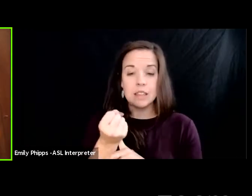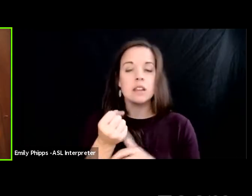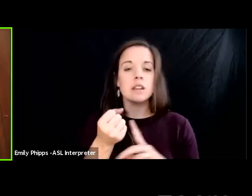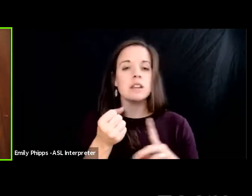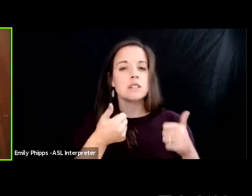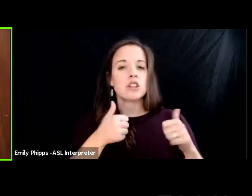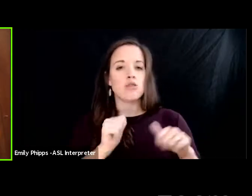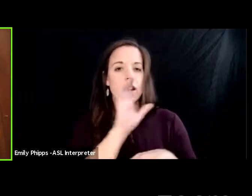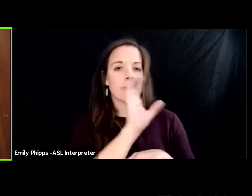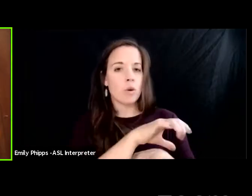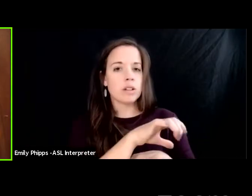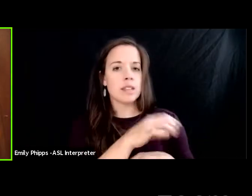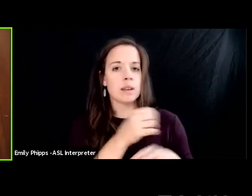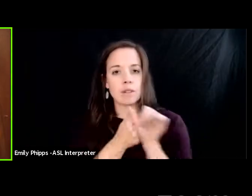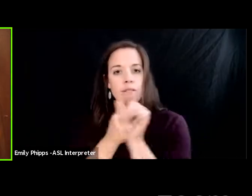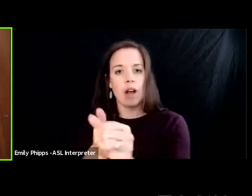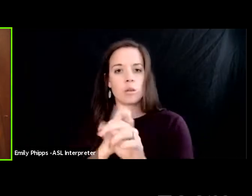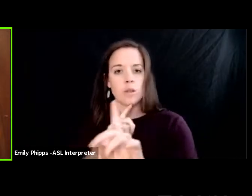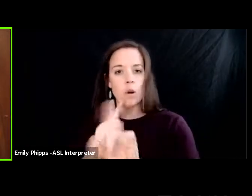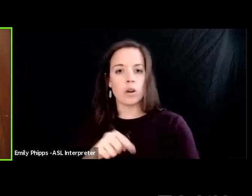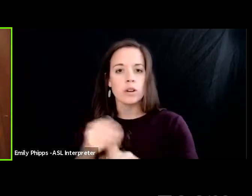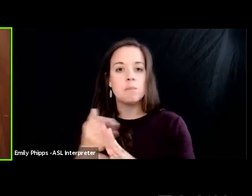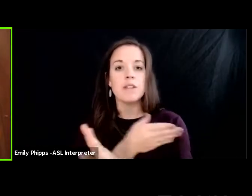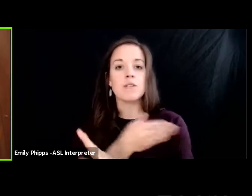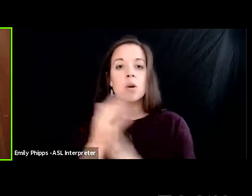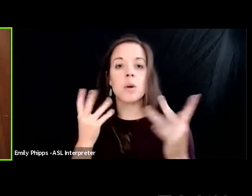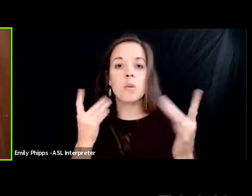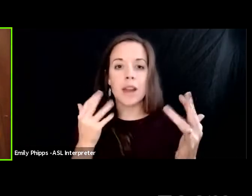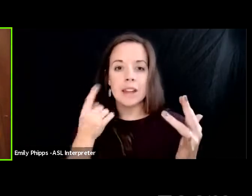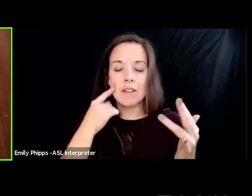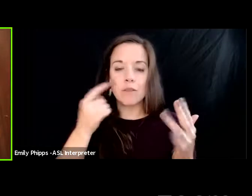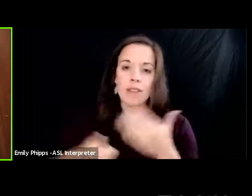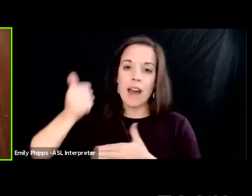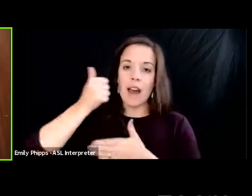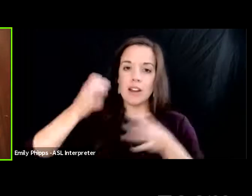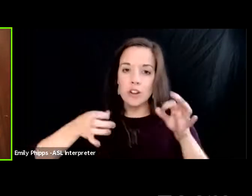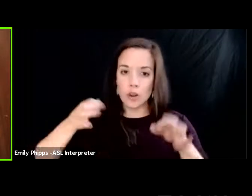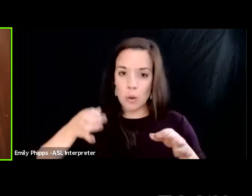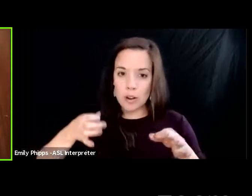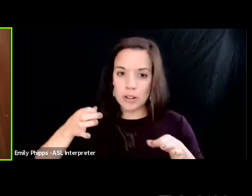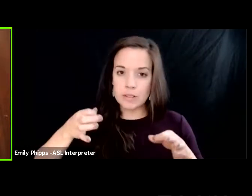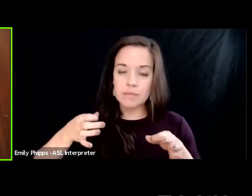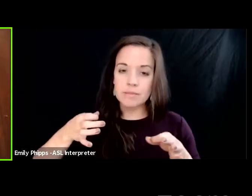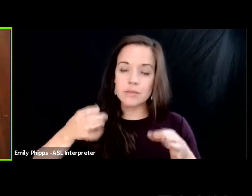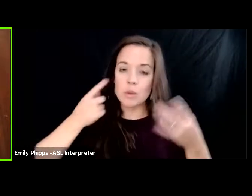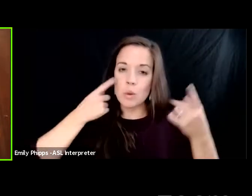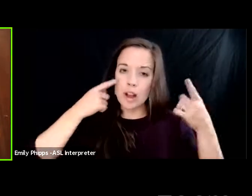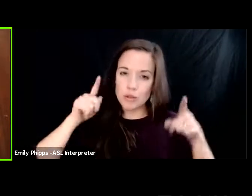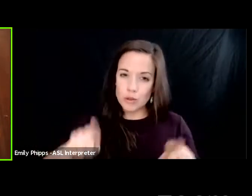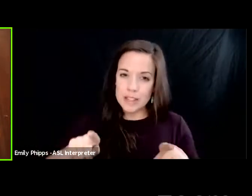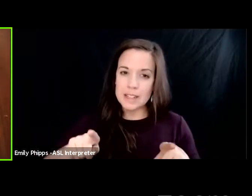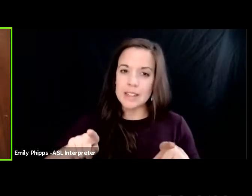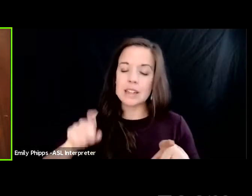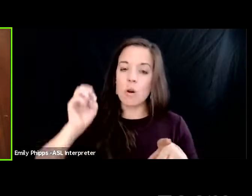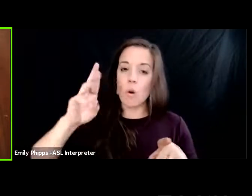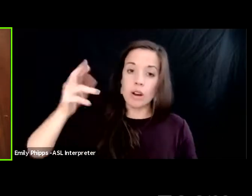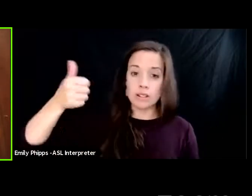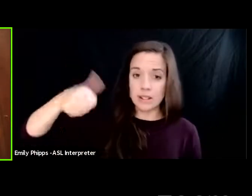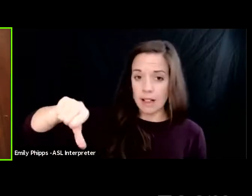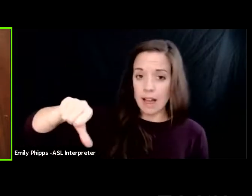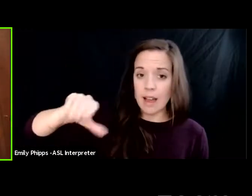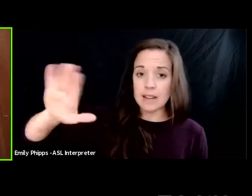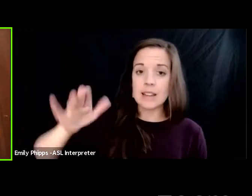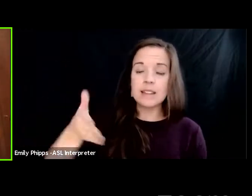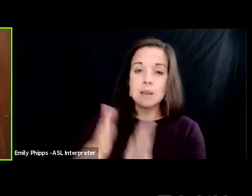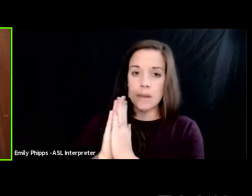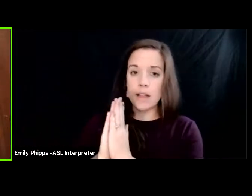to comply with his orders before waiting for the higher court to agree or or decline his appeal